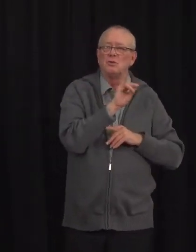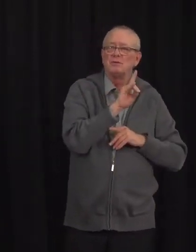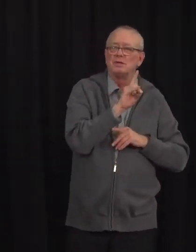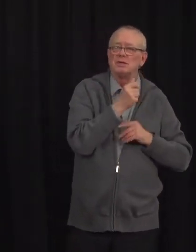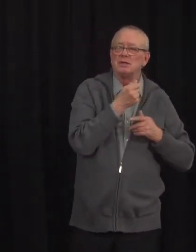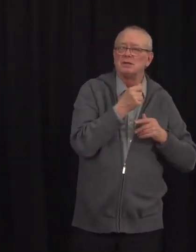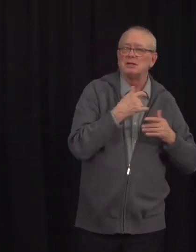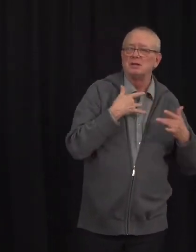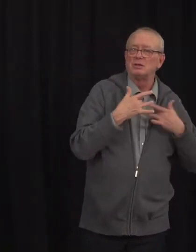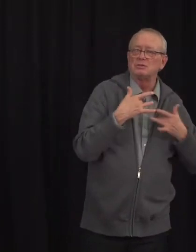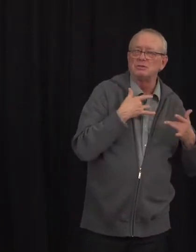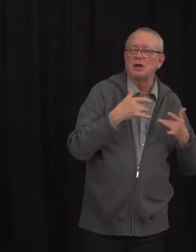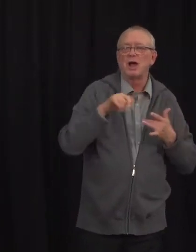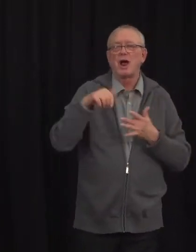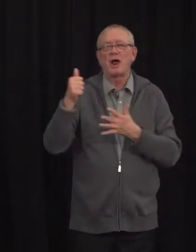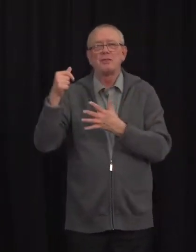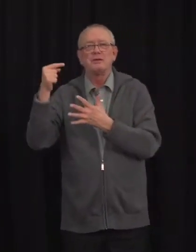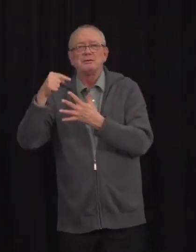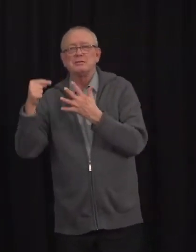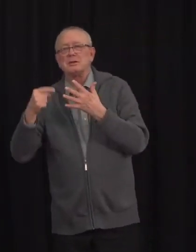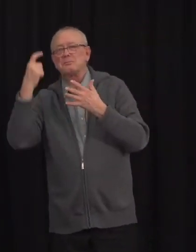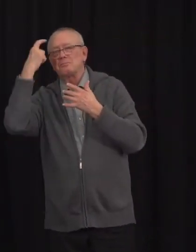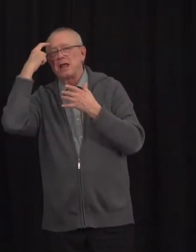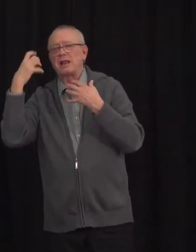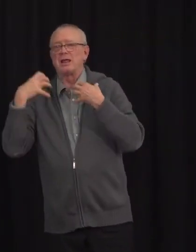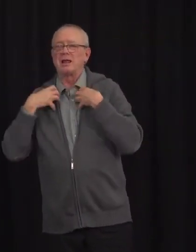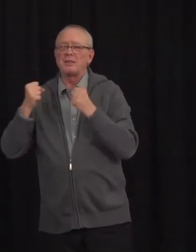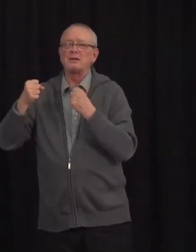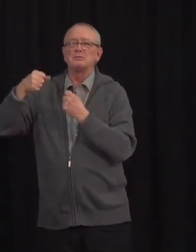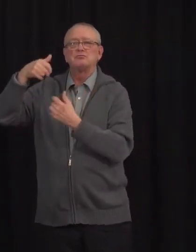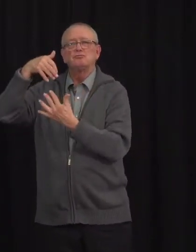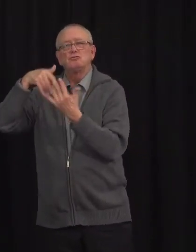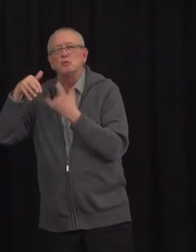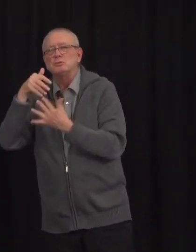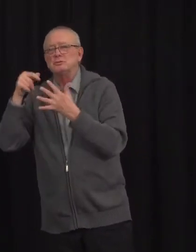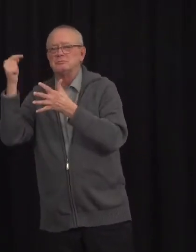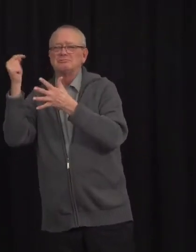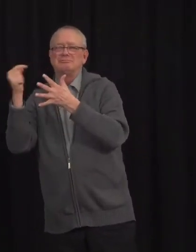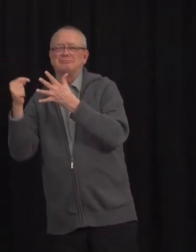with other broader social, economic and health concerns.